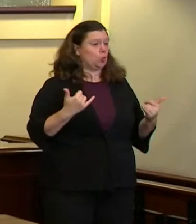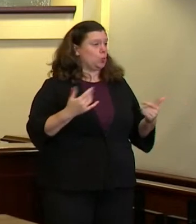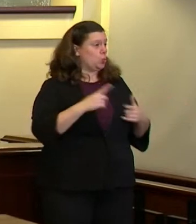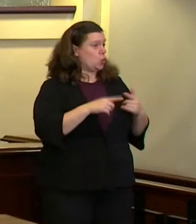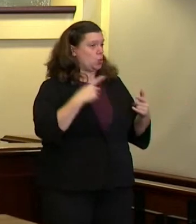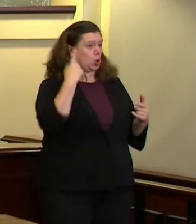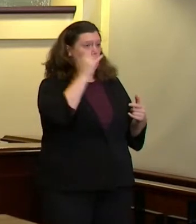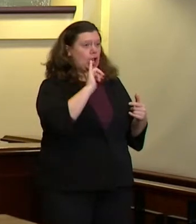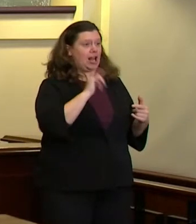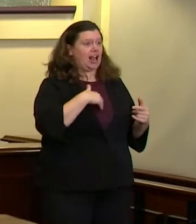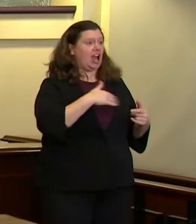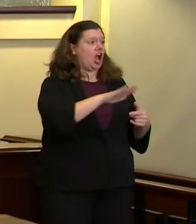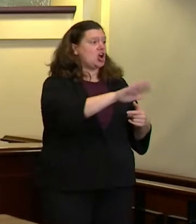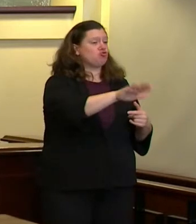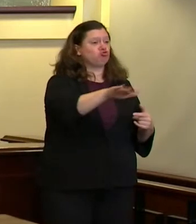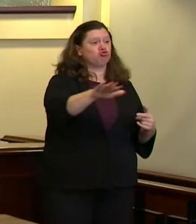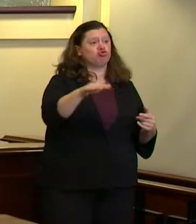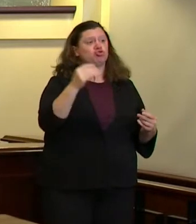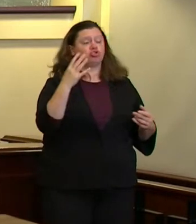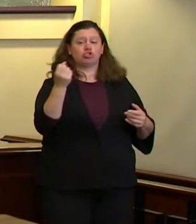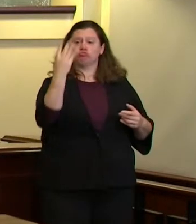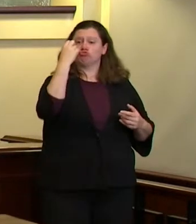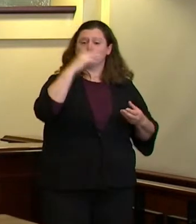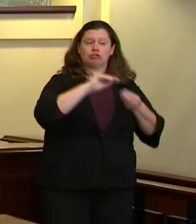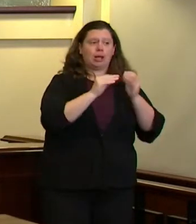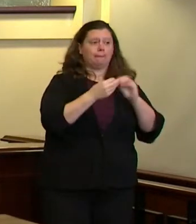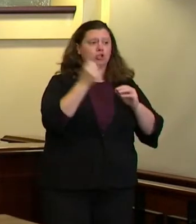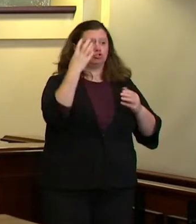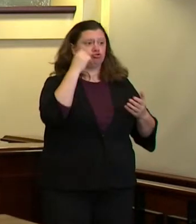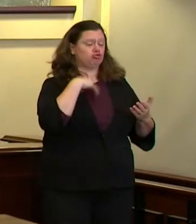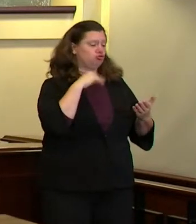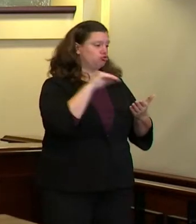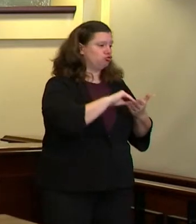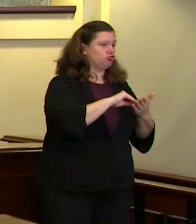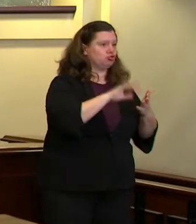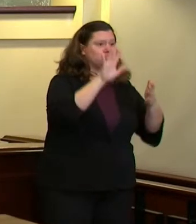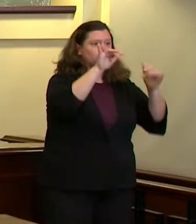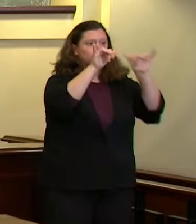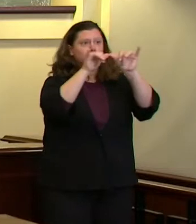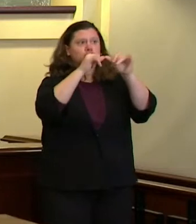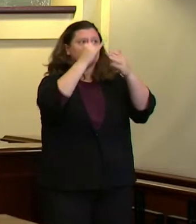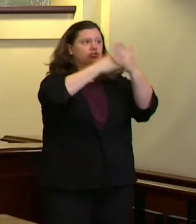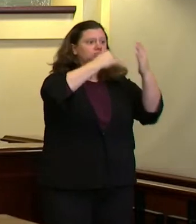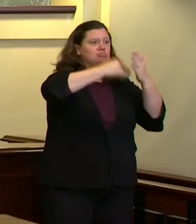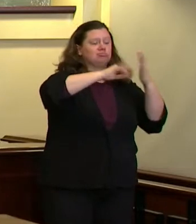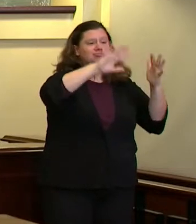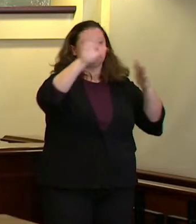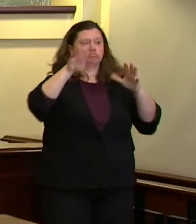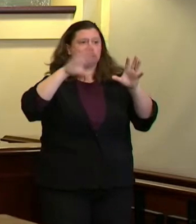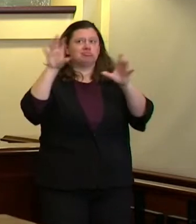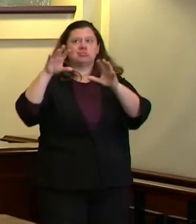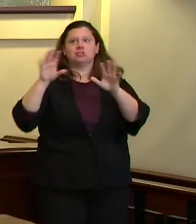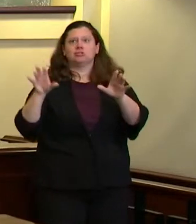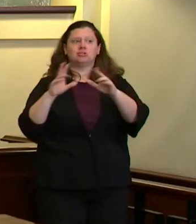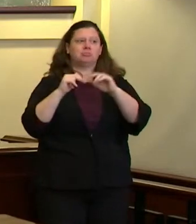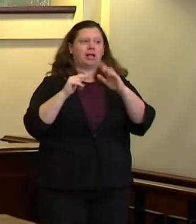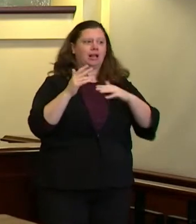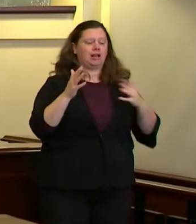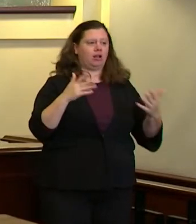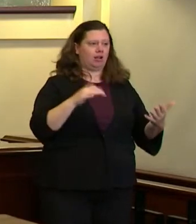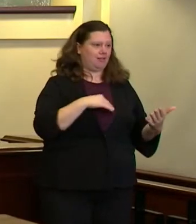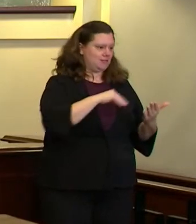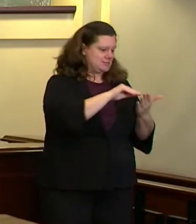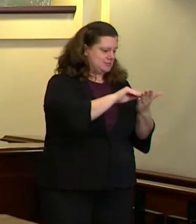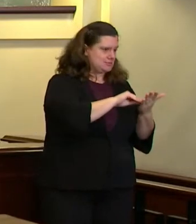which is actually the core construction costs the engineering costs the siting costs and then we say well but you have this